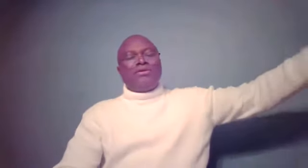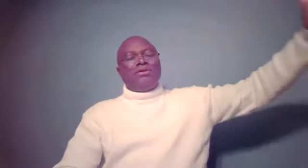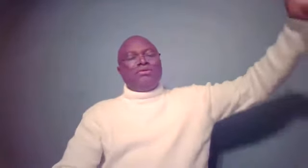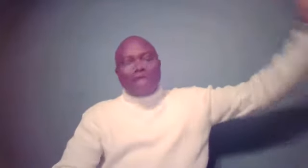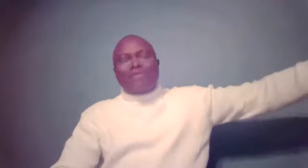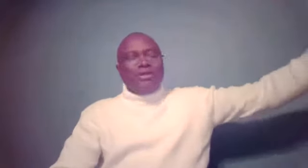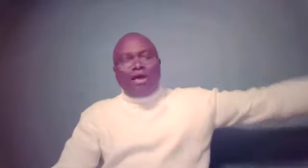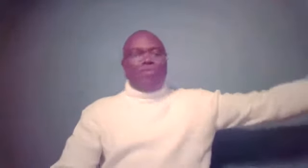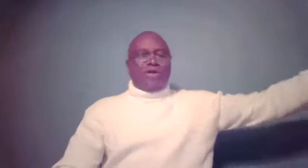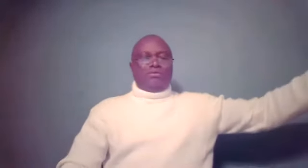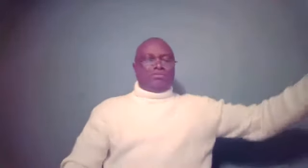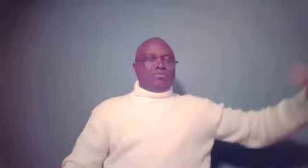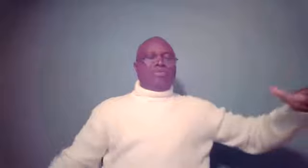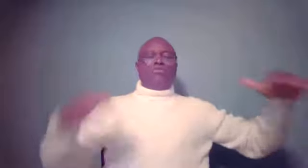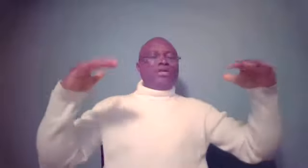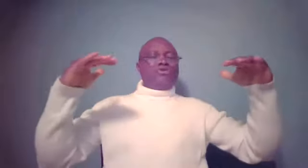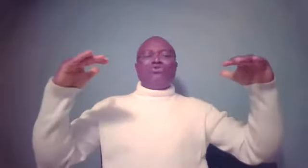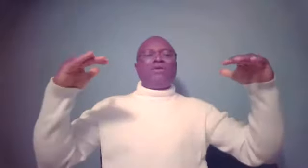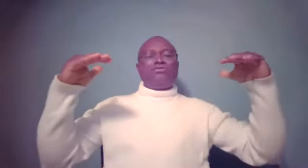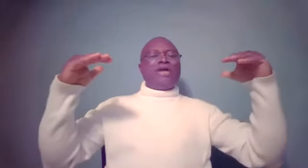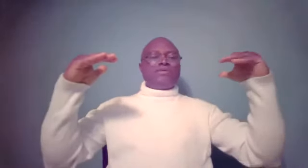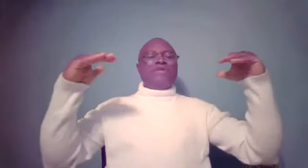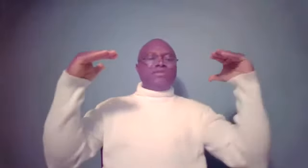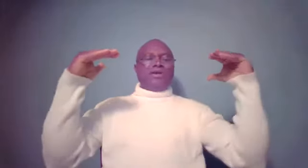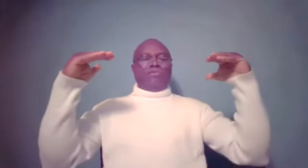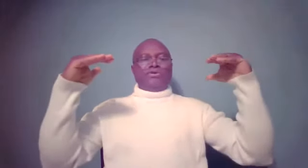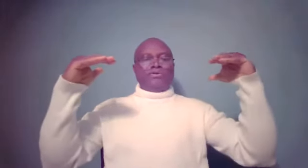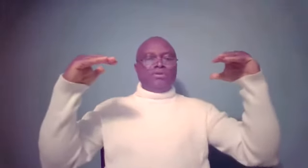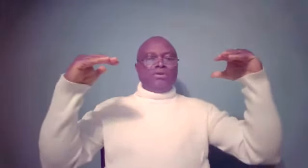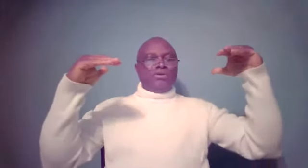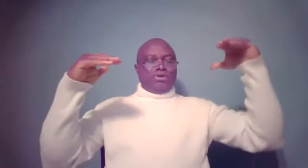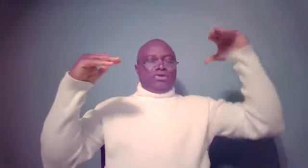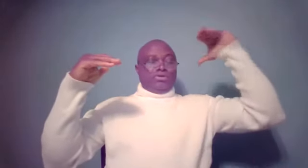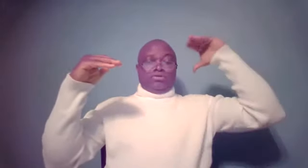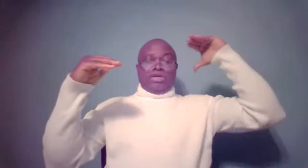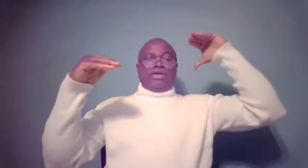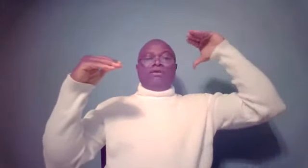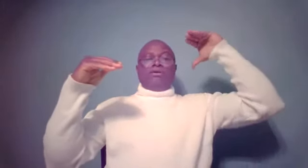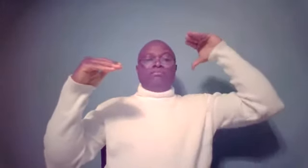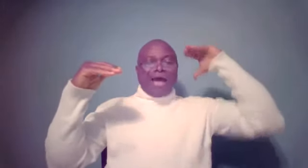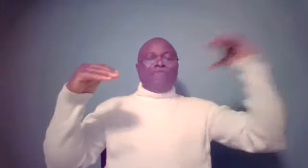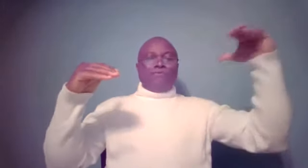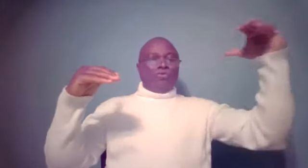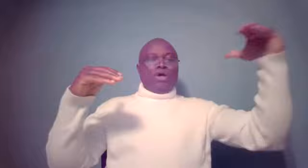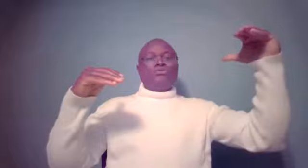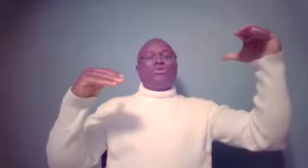destiny helper. Remember, I'm looking at two types of destiny helpers. The mindful ones